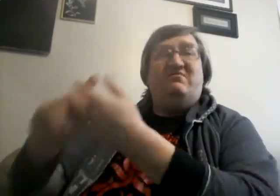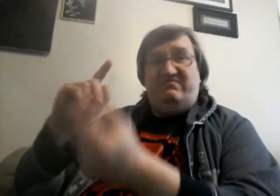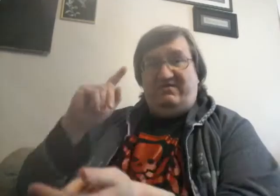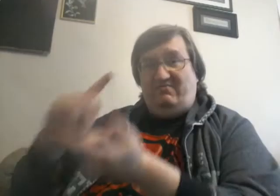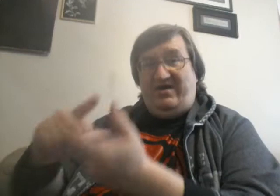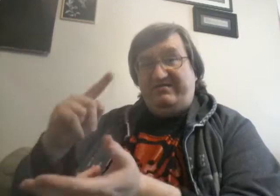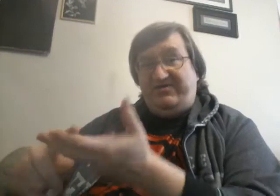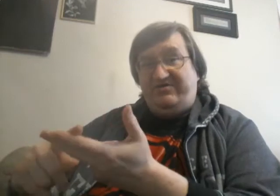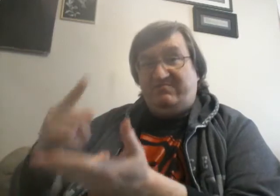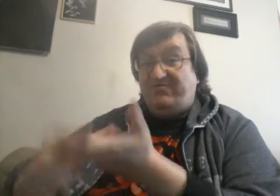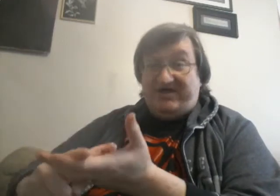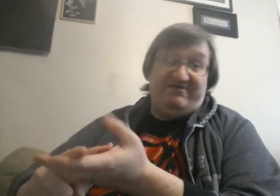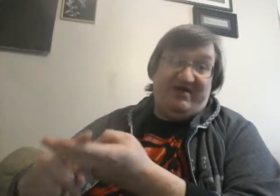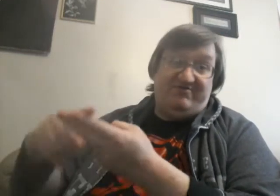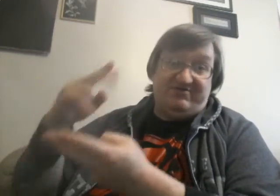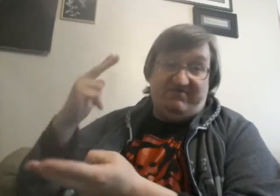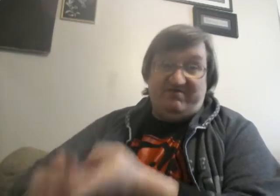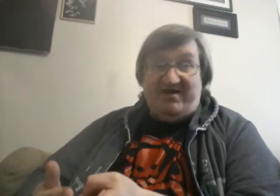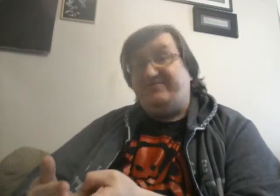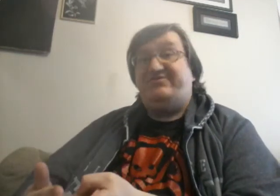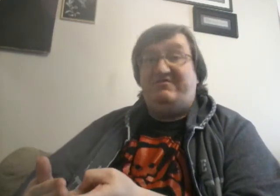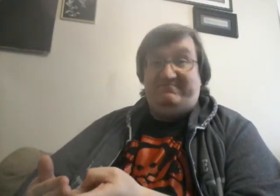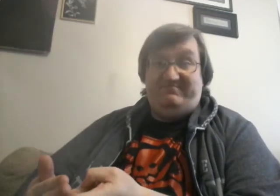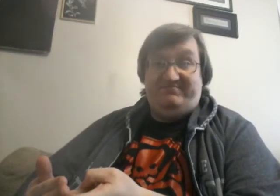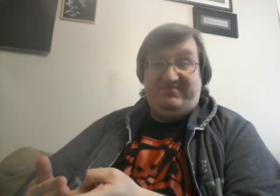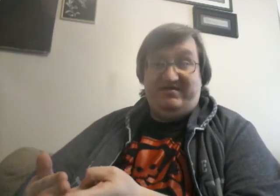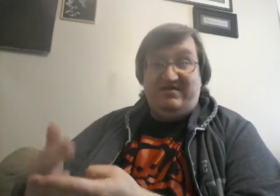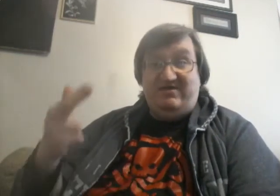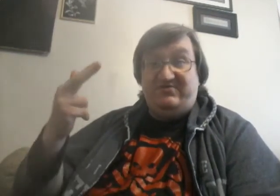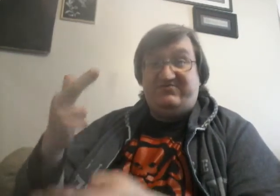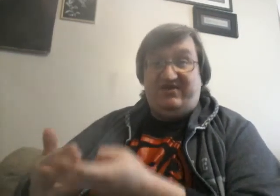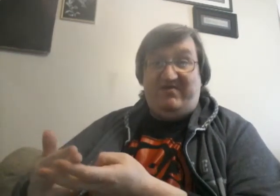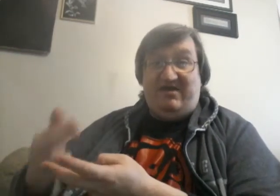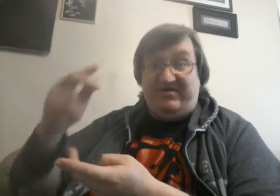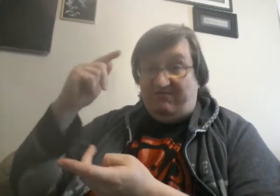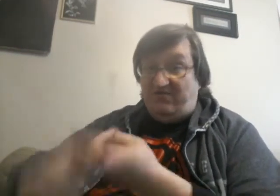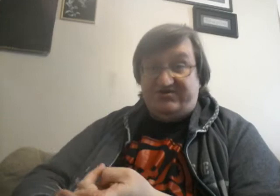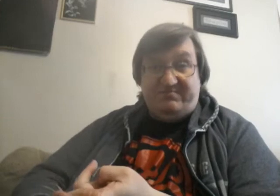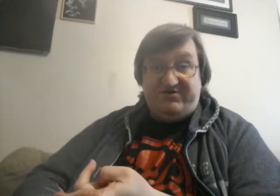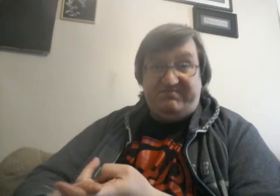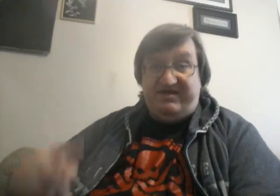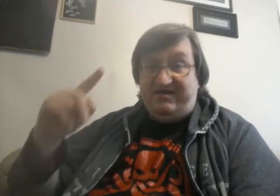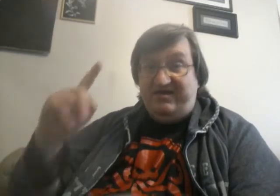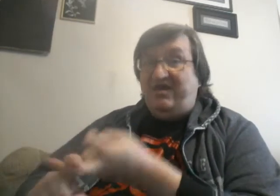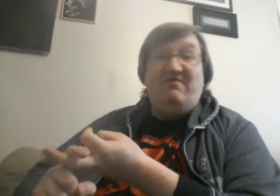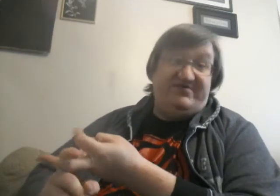Now, Wanda and Pietro both got their powers from the Mind Stone. Which somehow gave one super speed and one